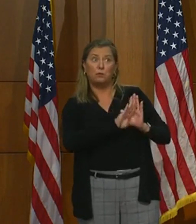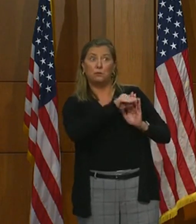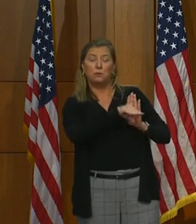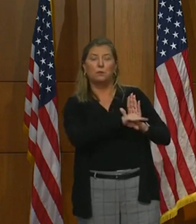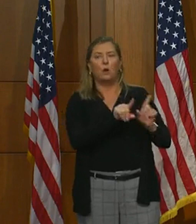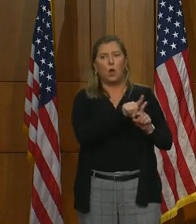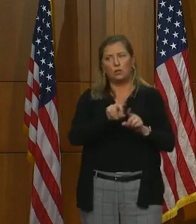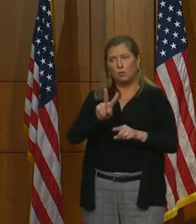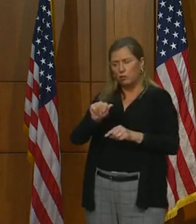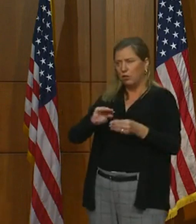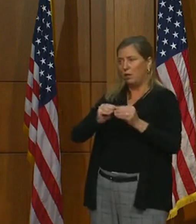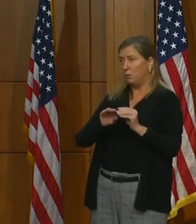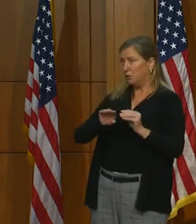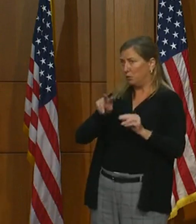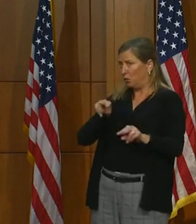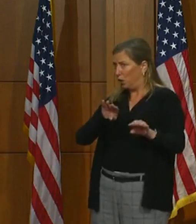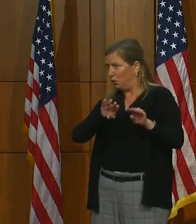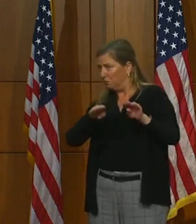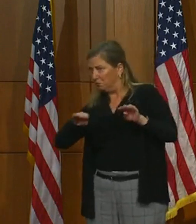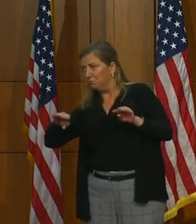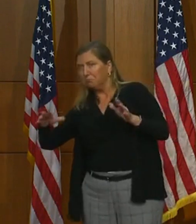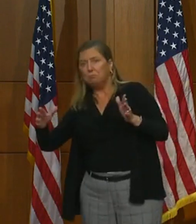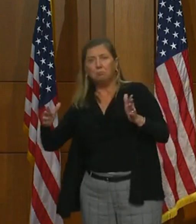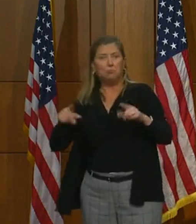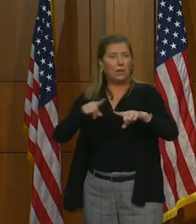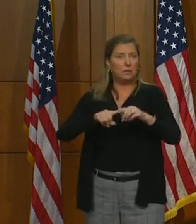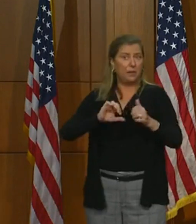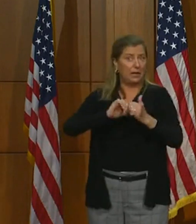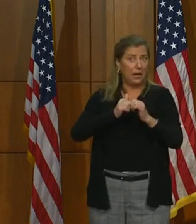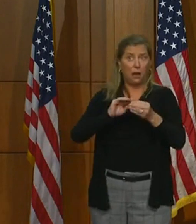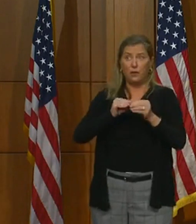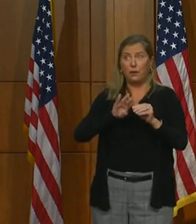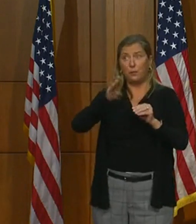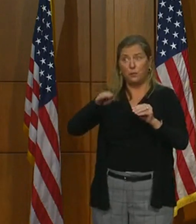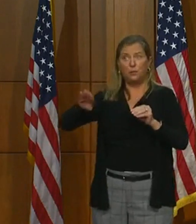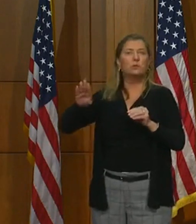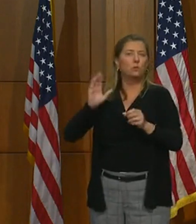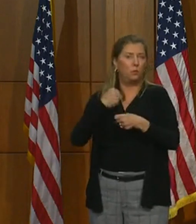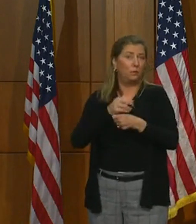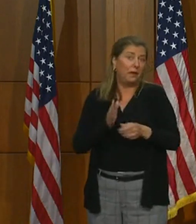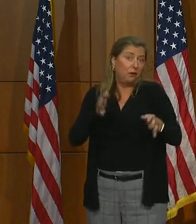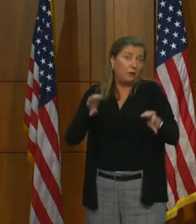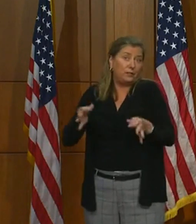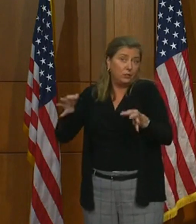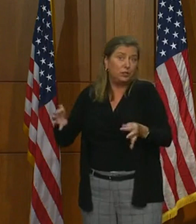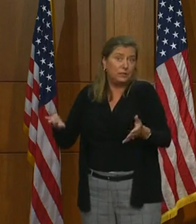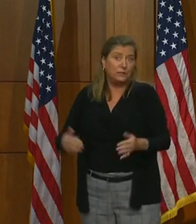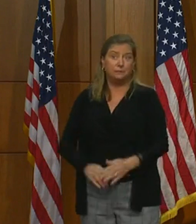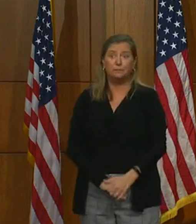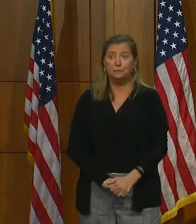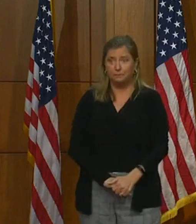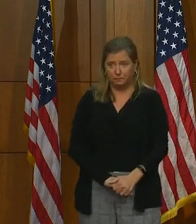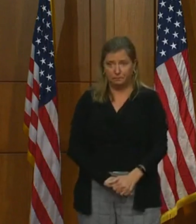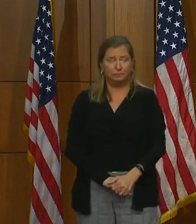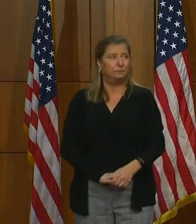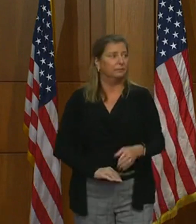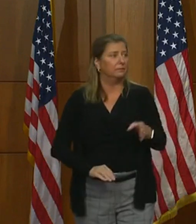numbers here in Virginia. And depending on where those numbers go, we'll make decisions. Tim?